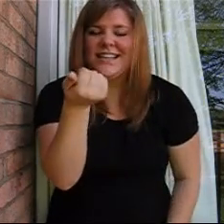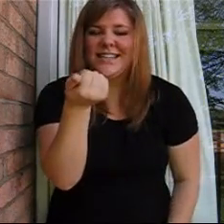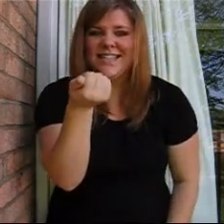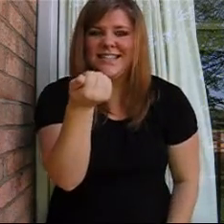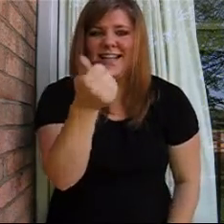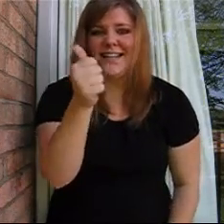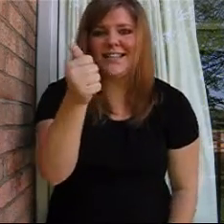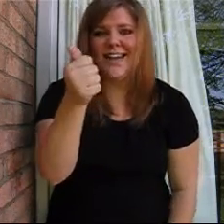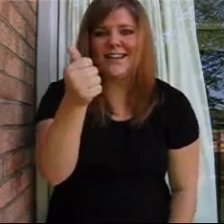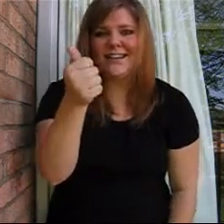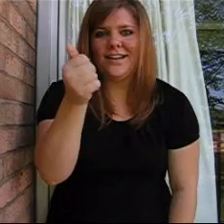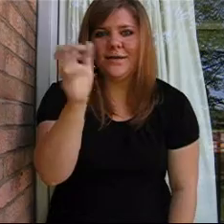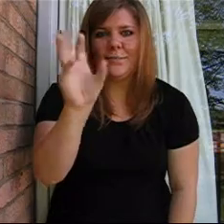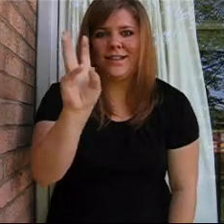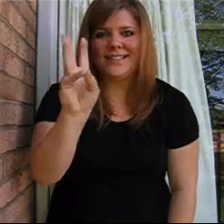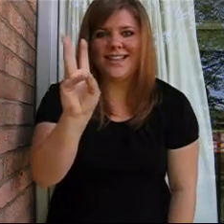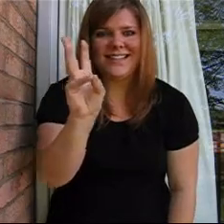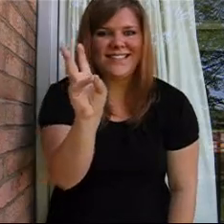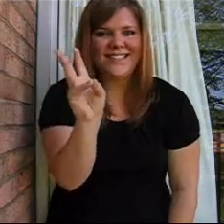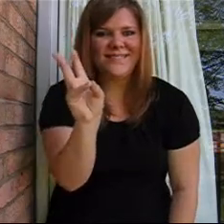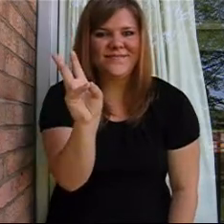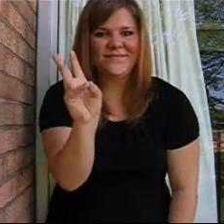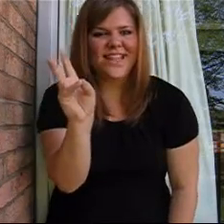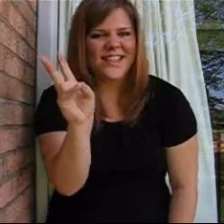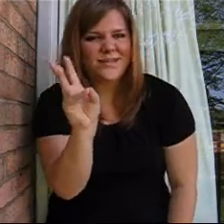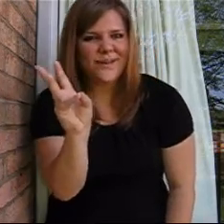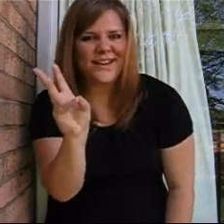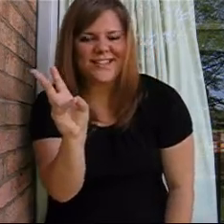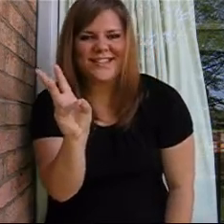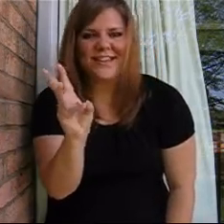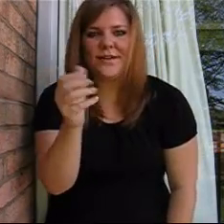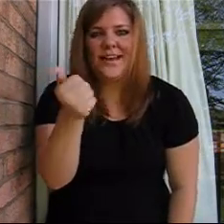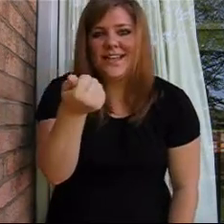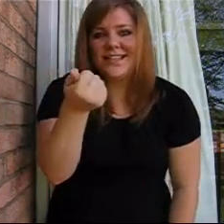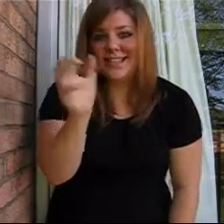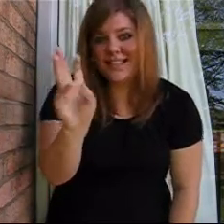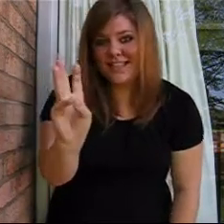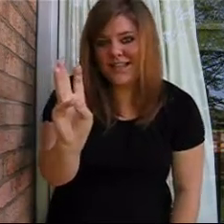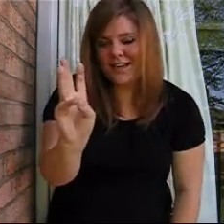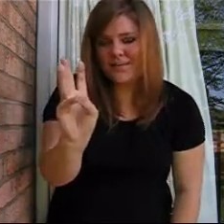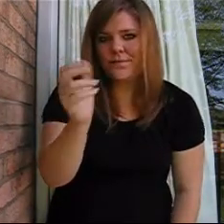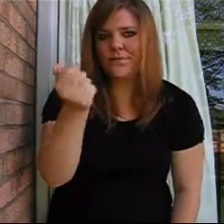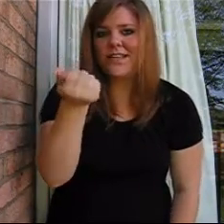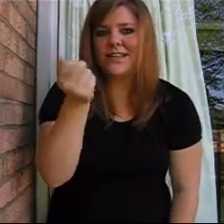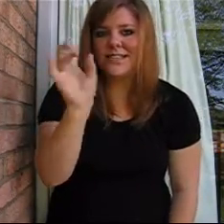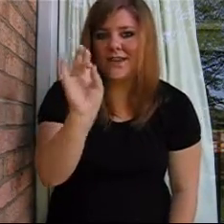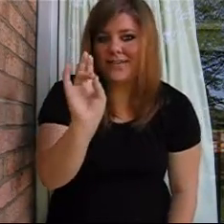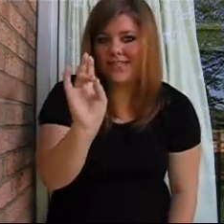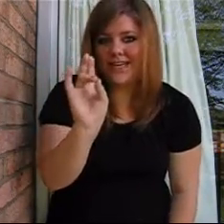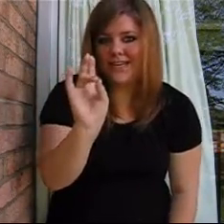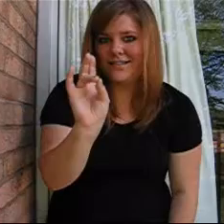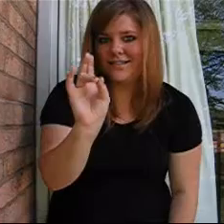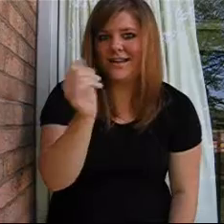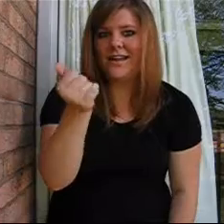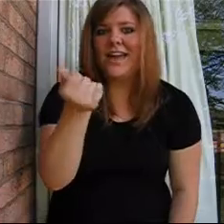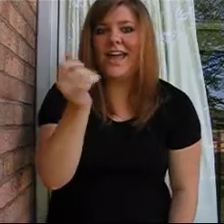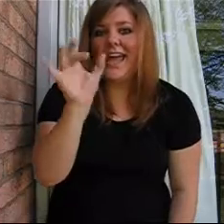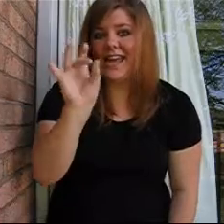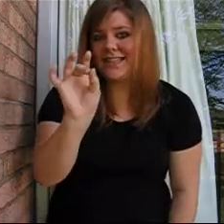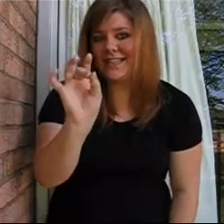16, 10 plus 6. That's where it gets easier. 16, 17, 18,